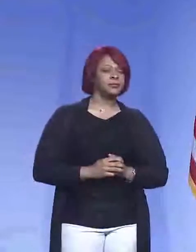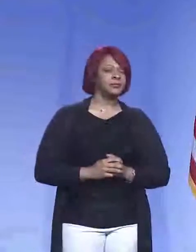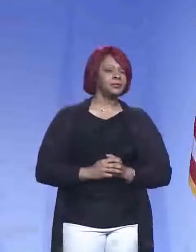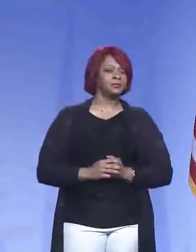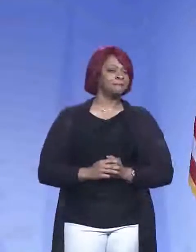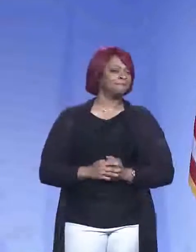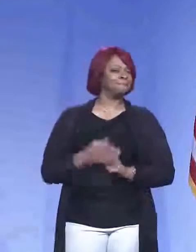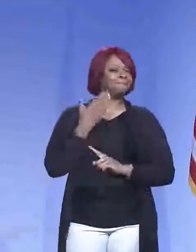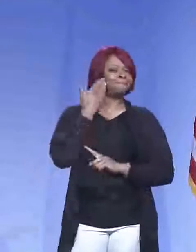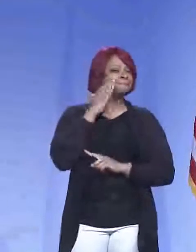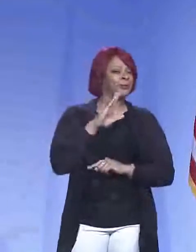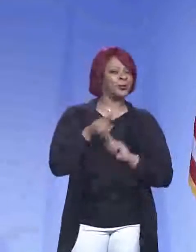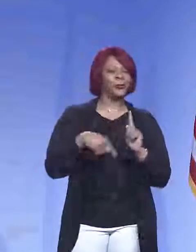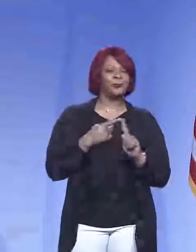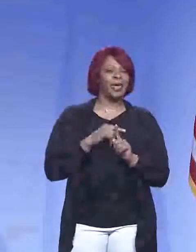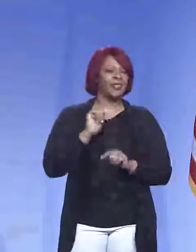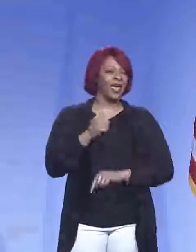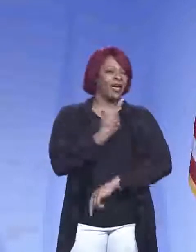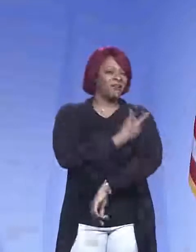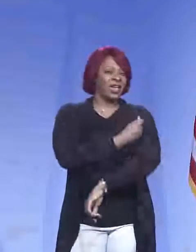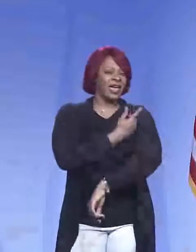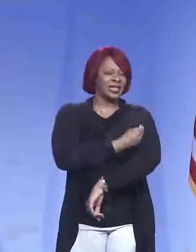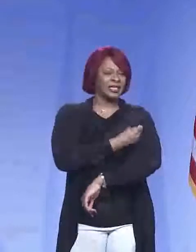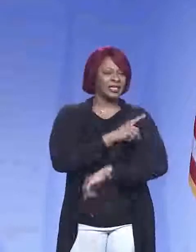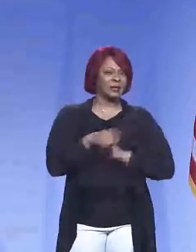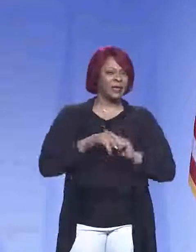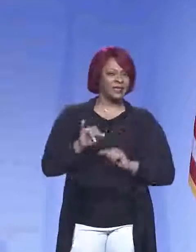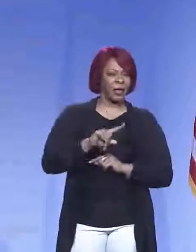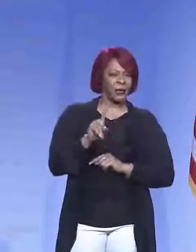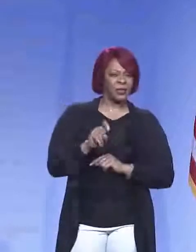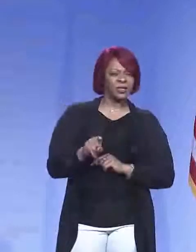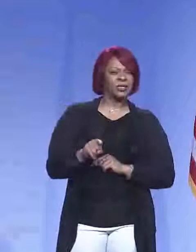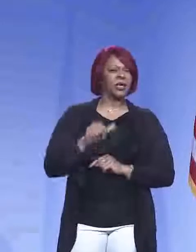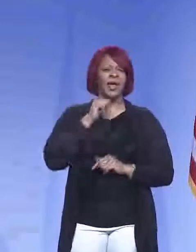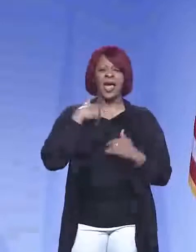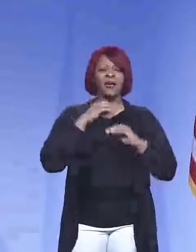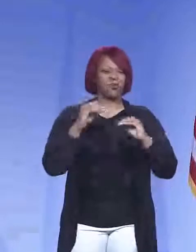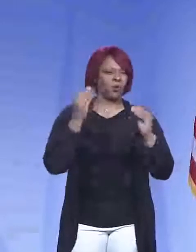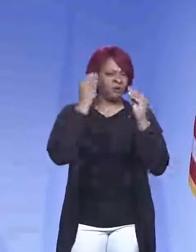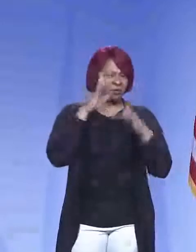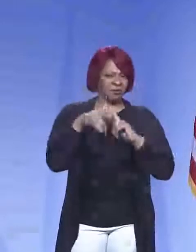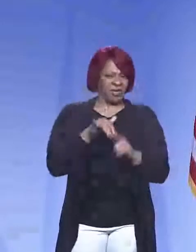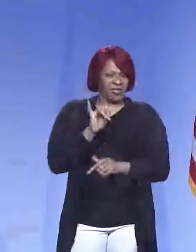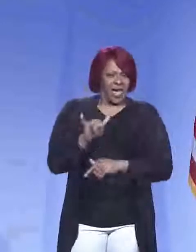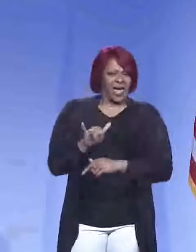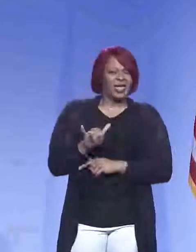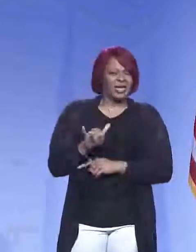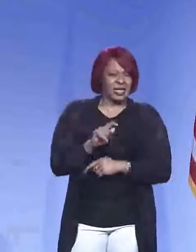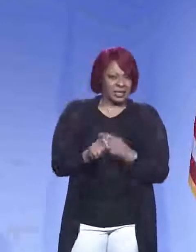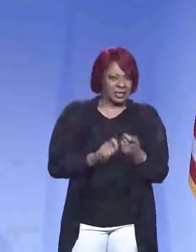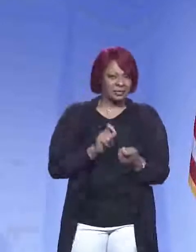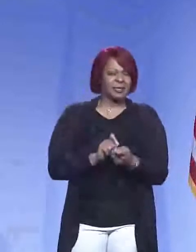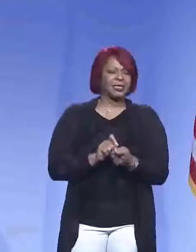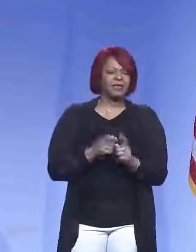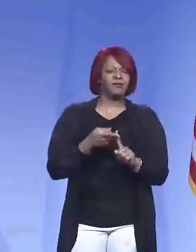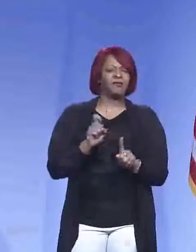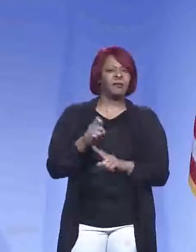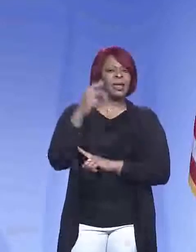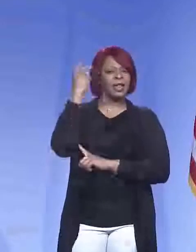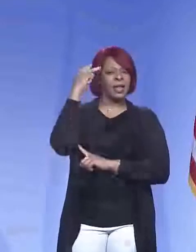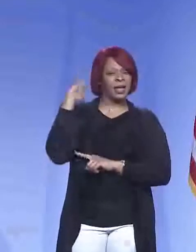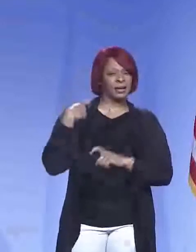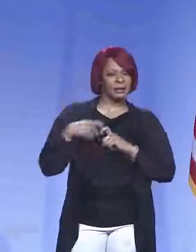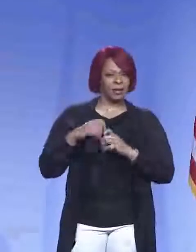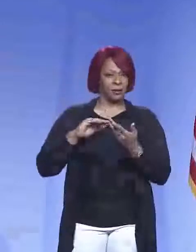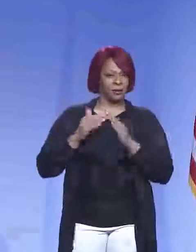Don't know about the vaccine aspect of your question, but I don't have any information about that specifically from the Latinx